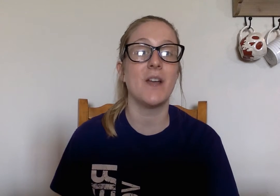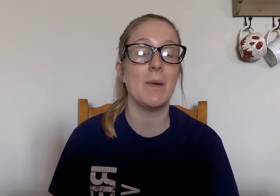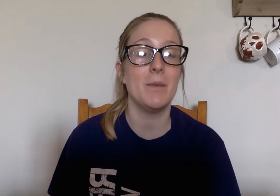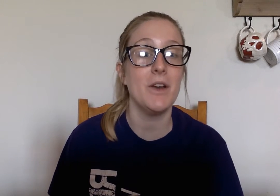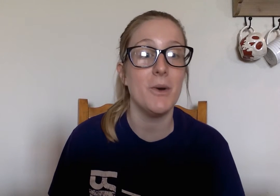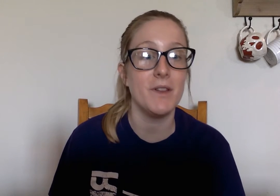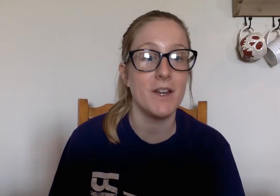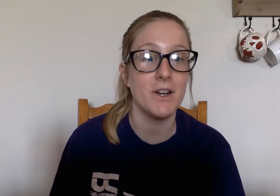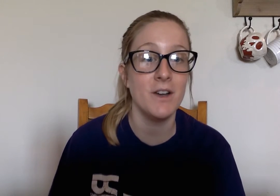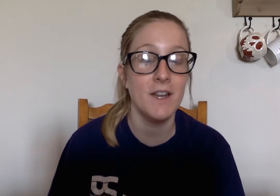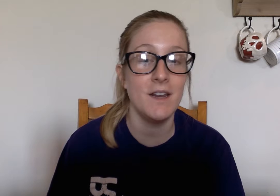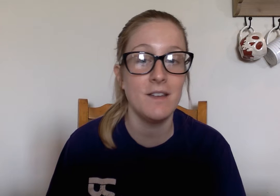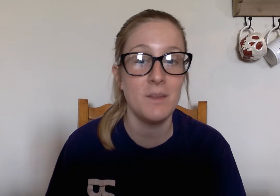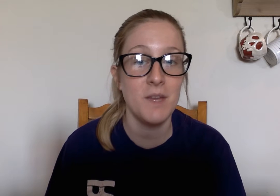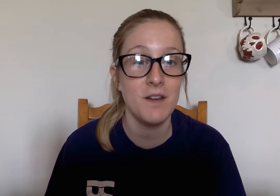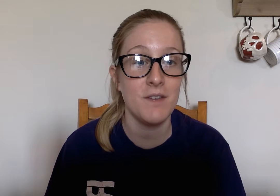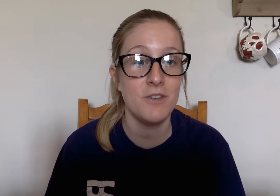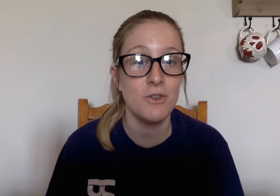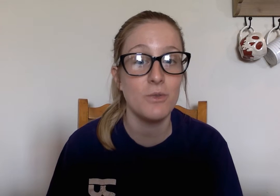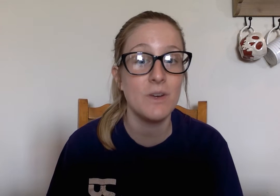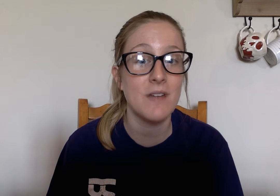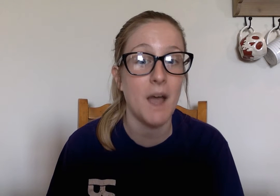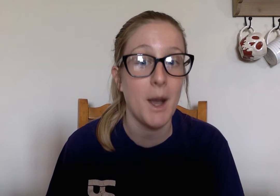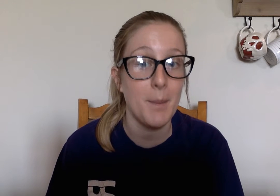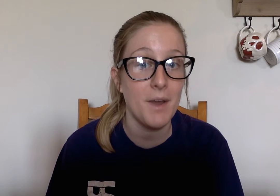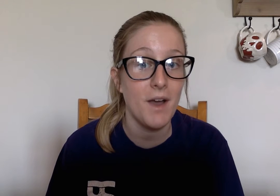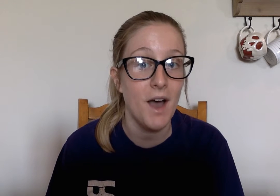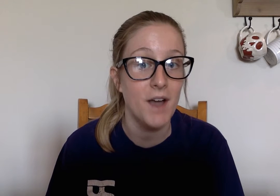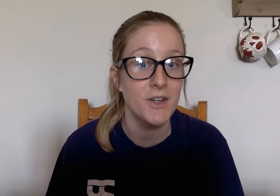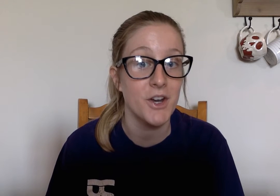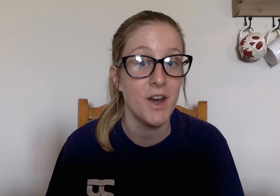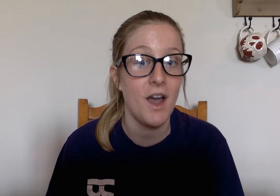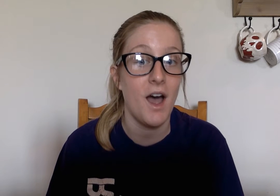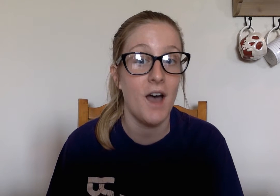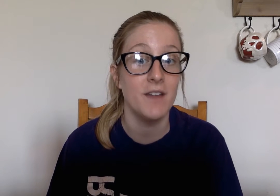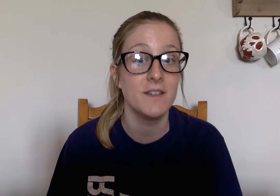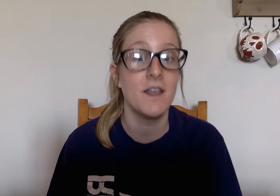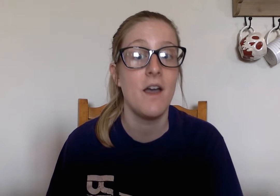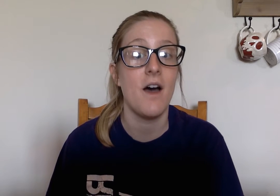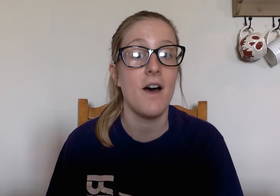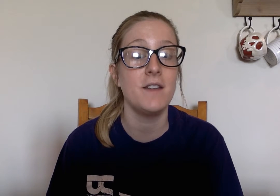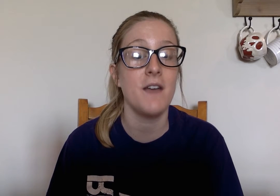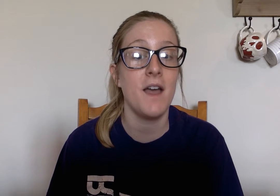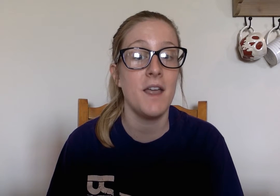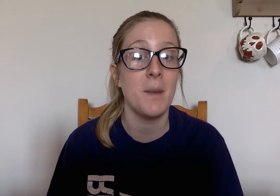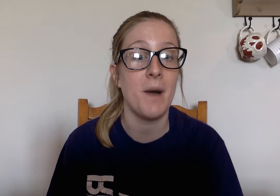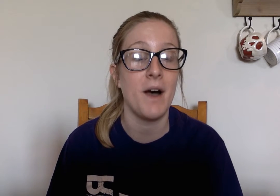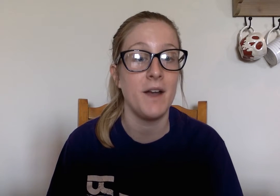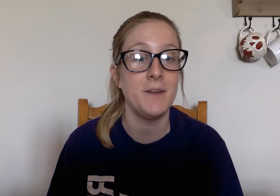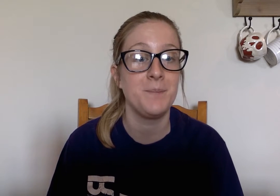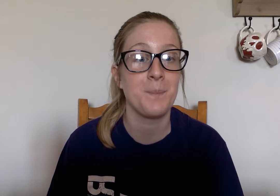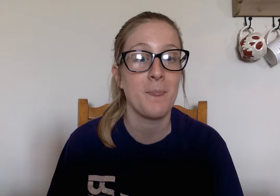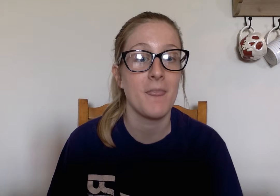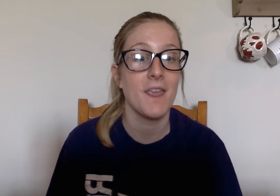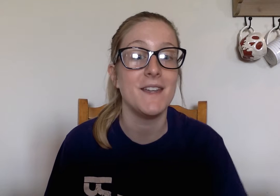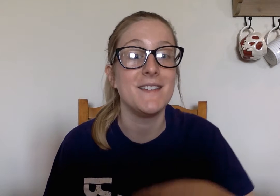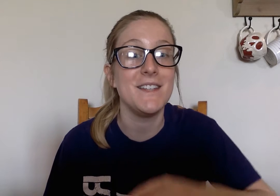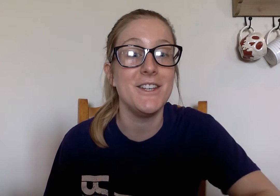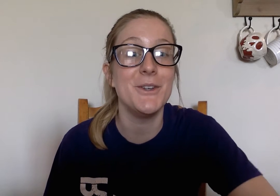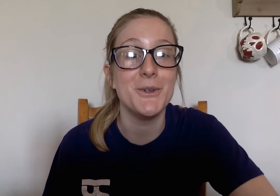job. Anybody know what letter it is at the beginning of each of those words up under us untie and upon it's you